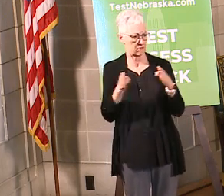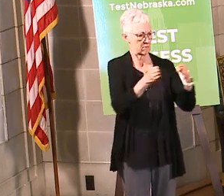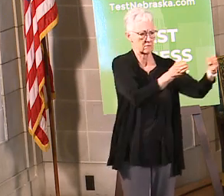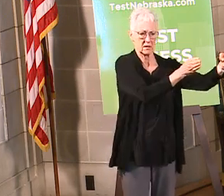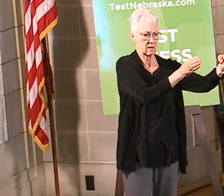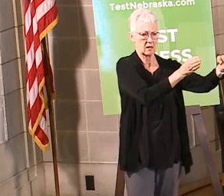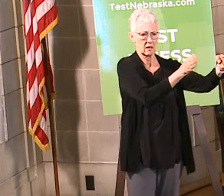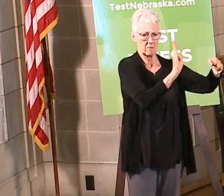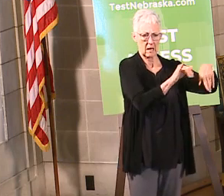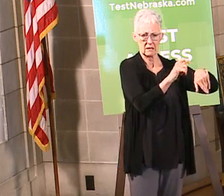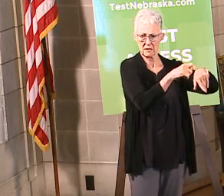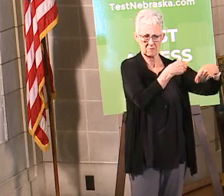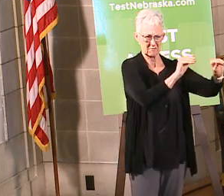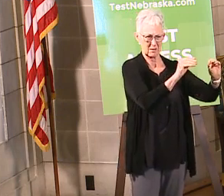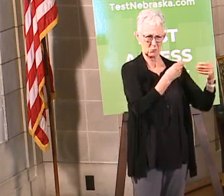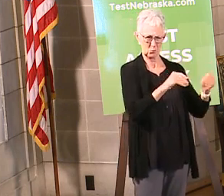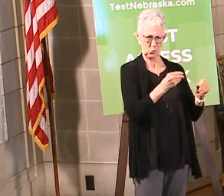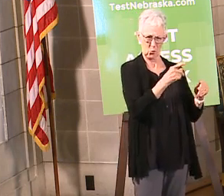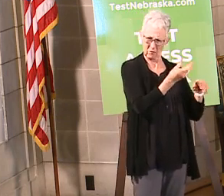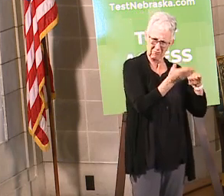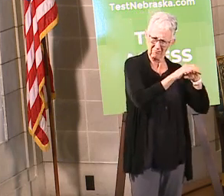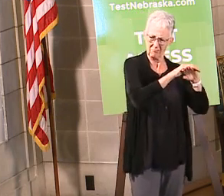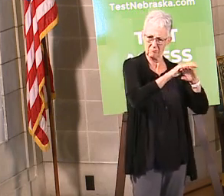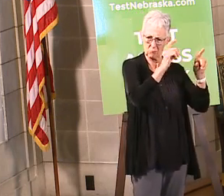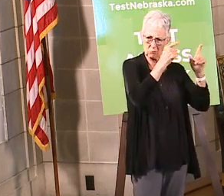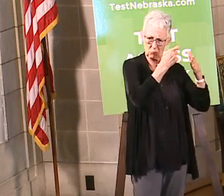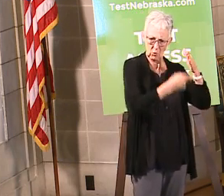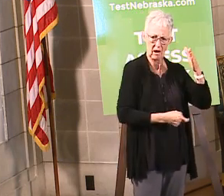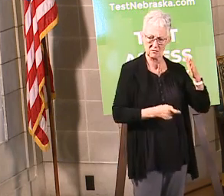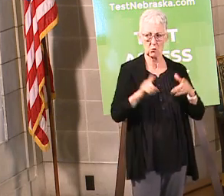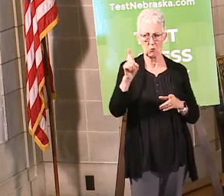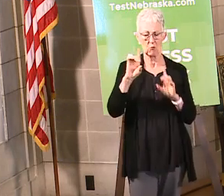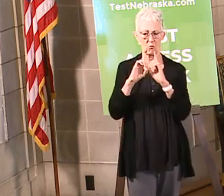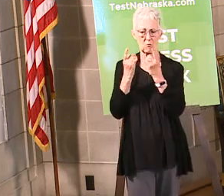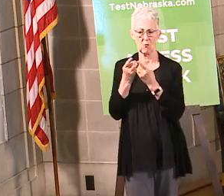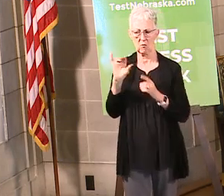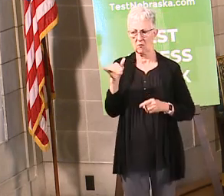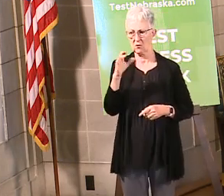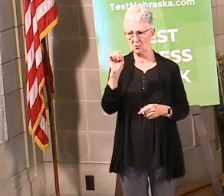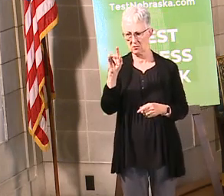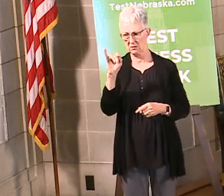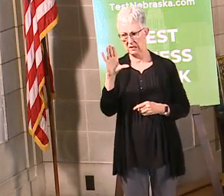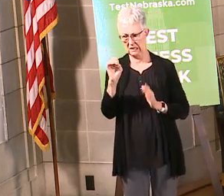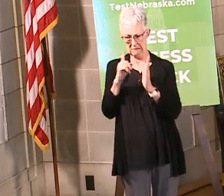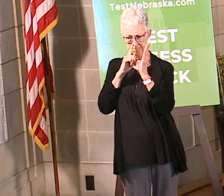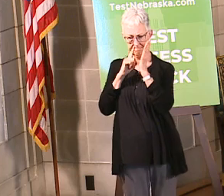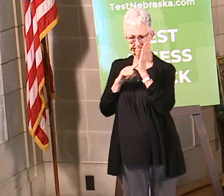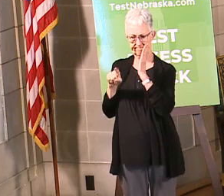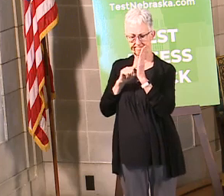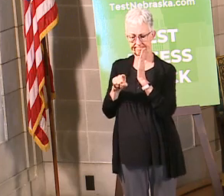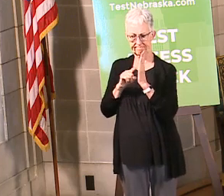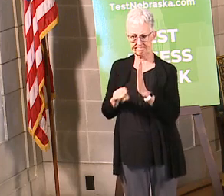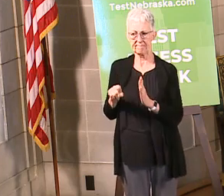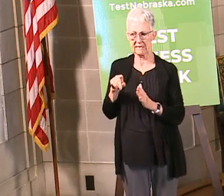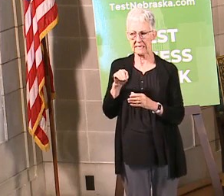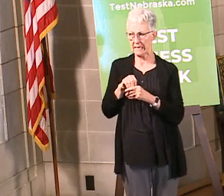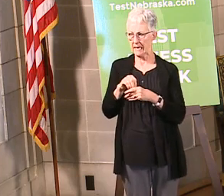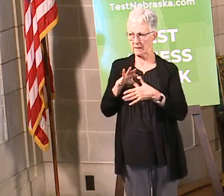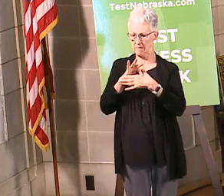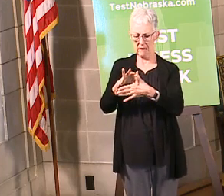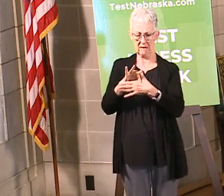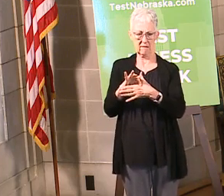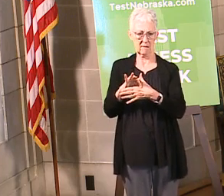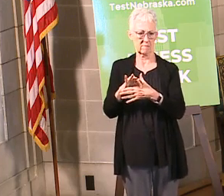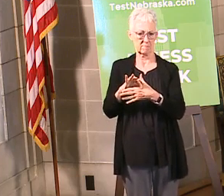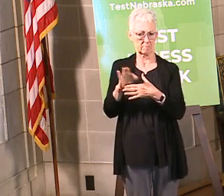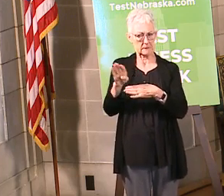known issue in the Department of Justice, I presume, is doing the investigation on the industry with regard to pricing and